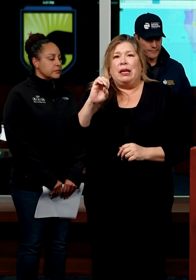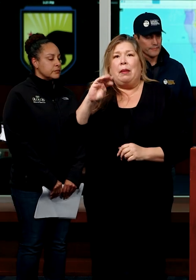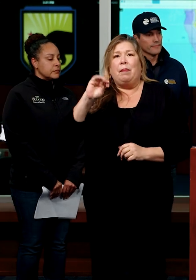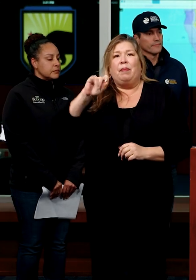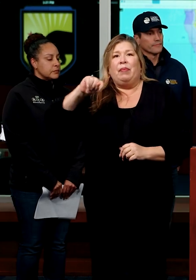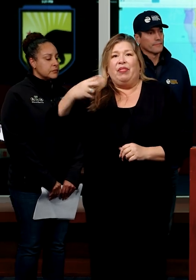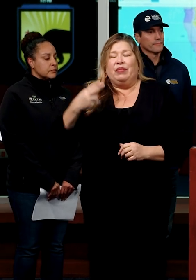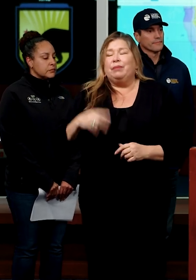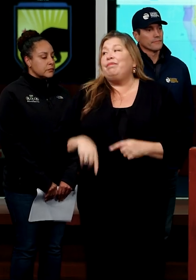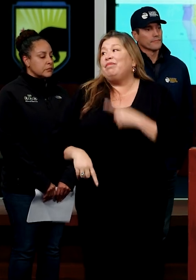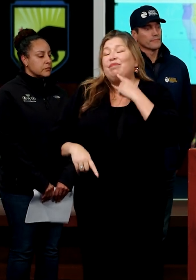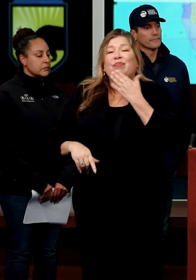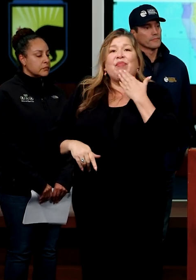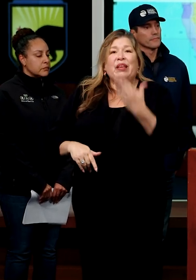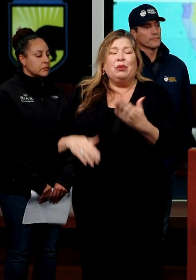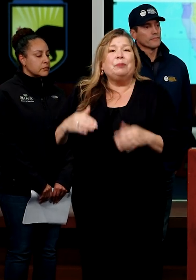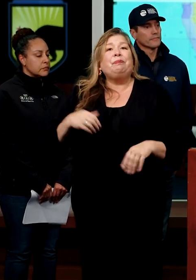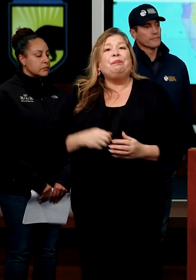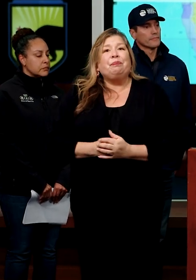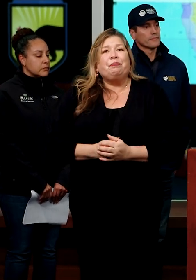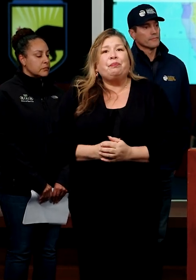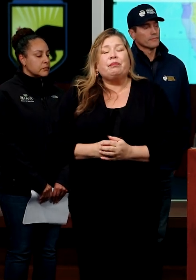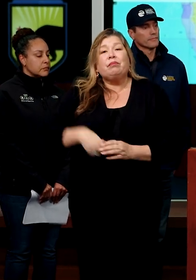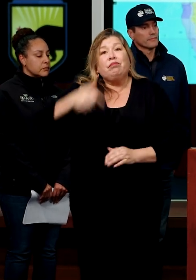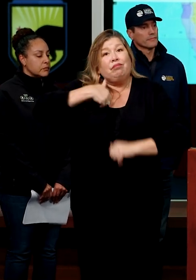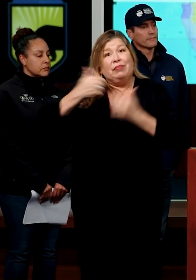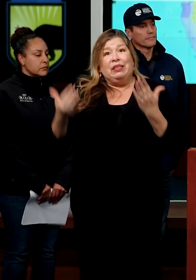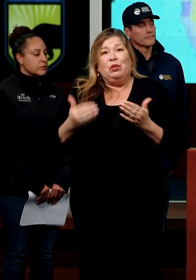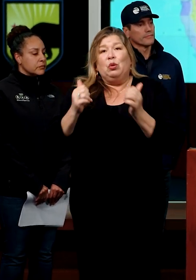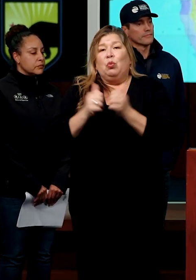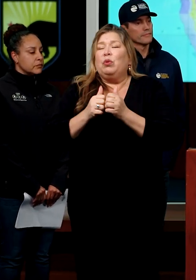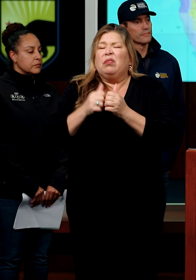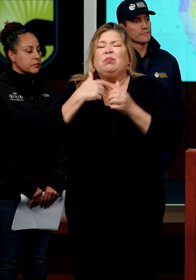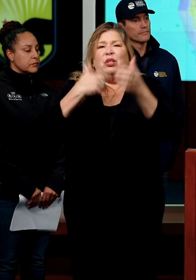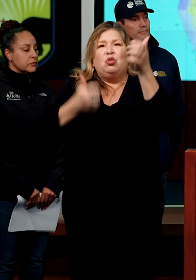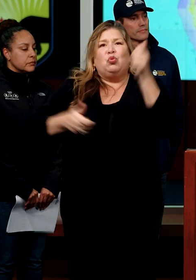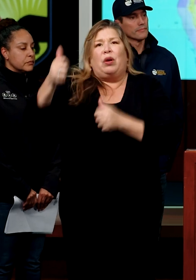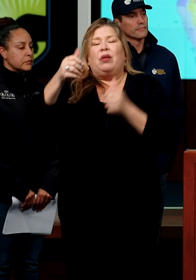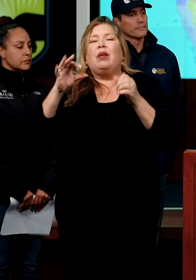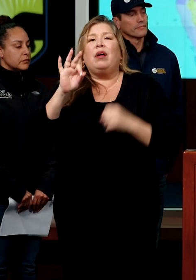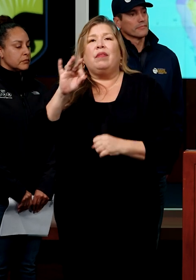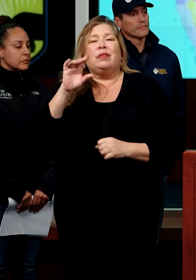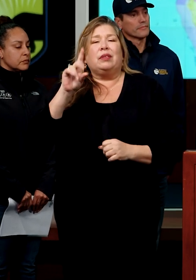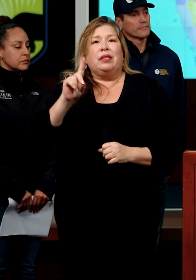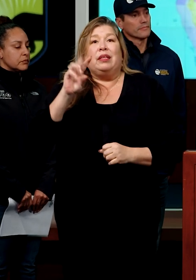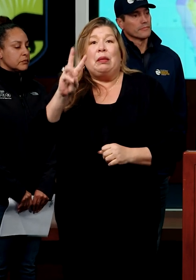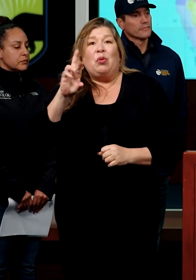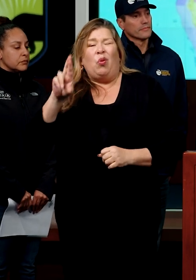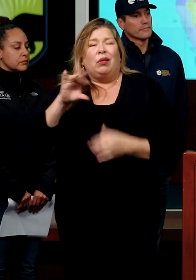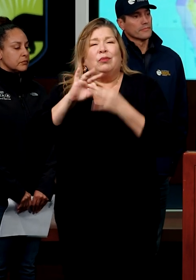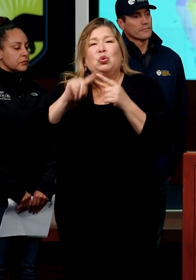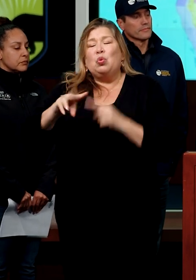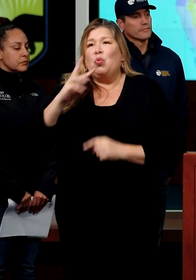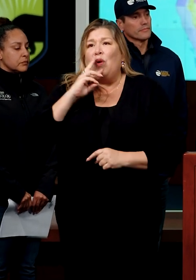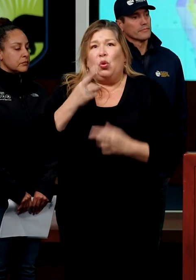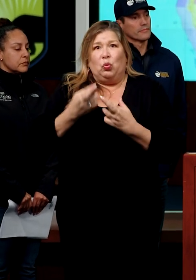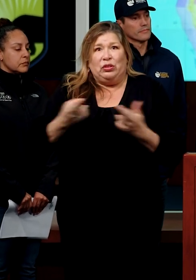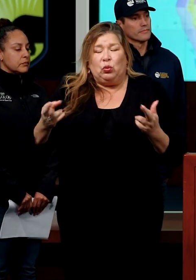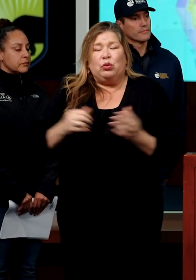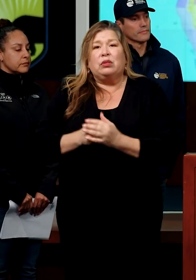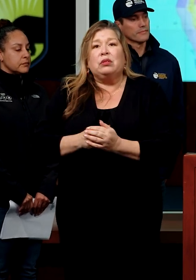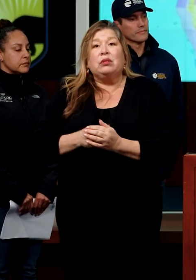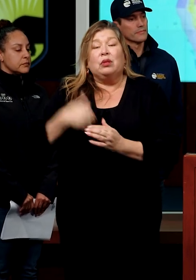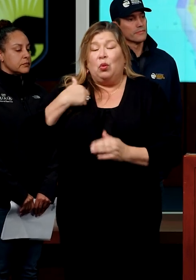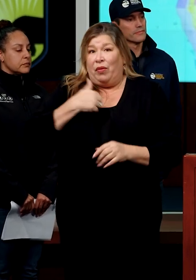Thank you Mr. Schoening. My name is Carla Nameth. I am the director of the California Department of Water Resources. We are